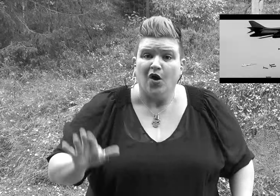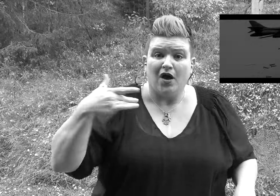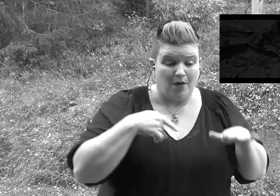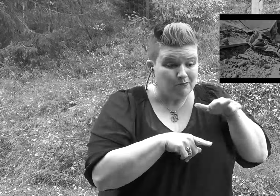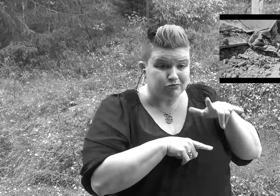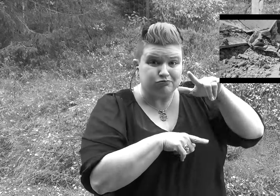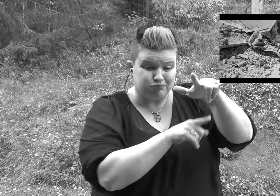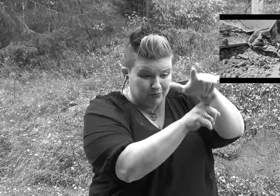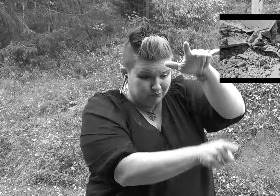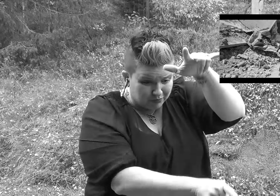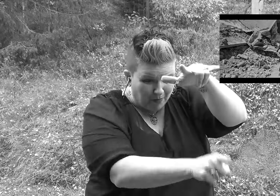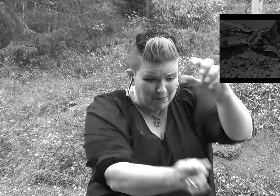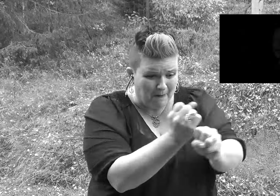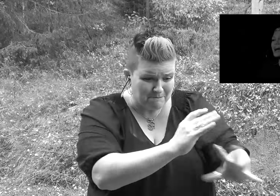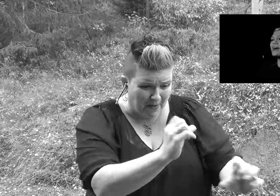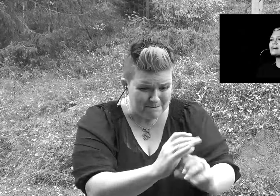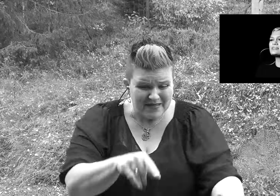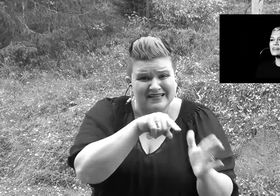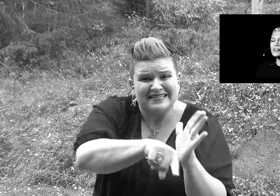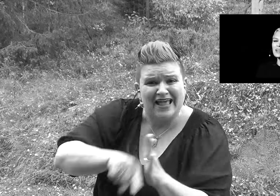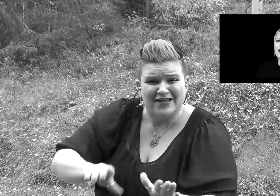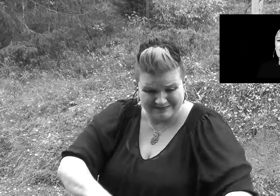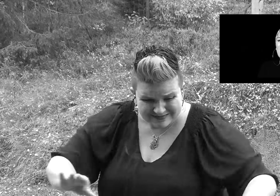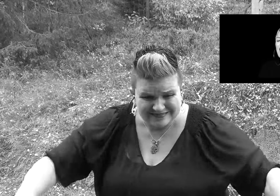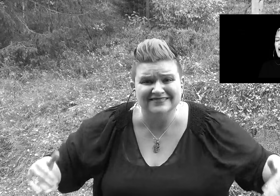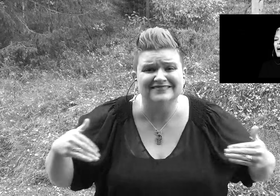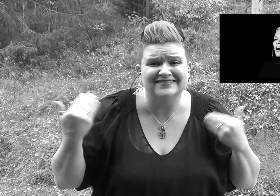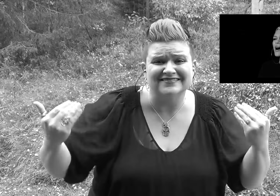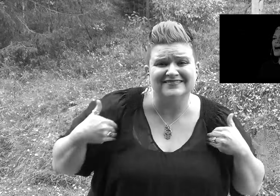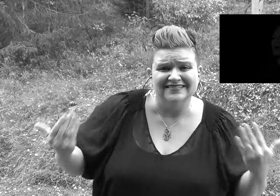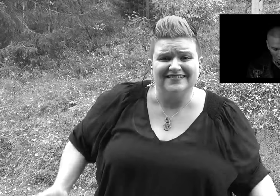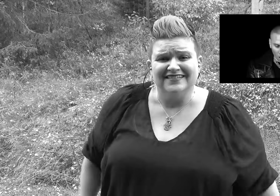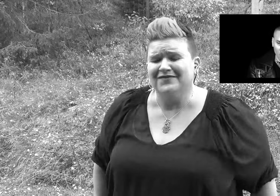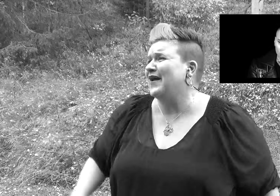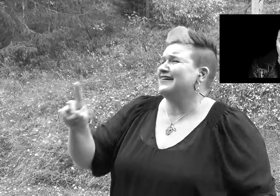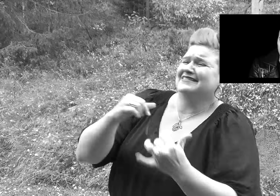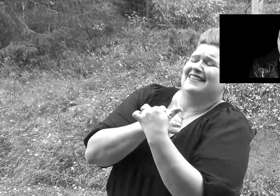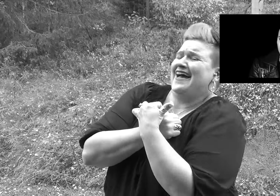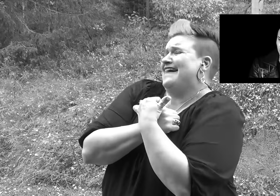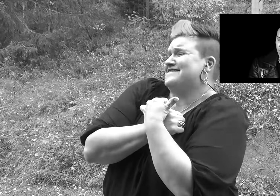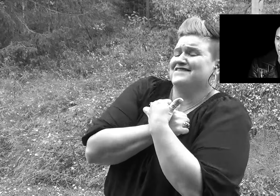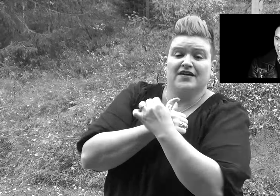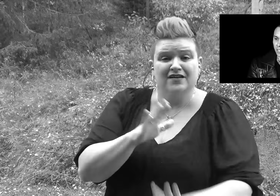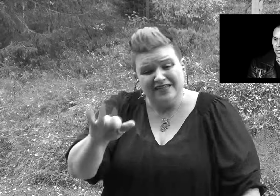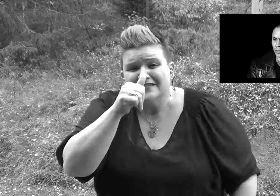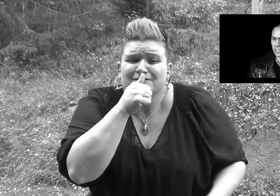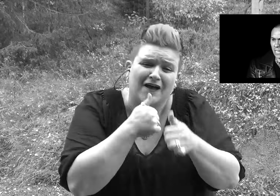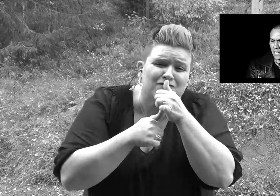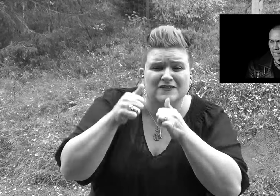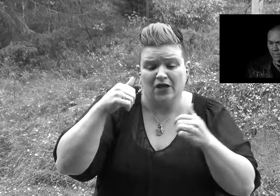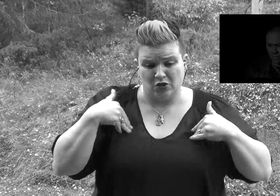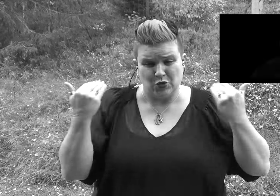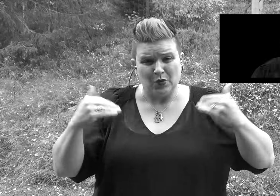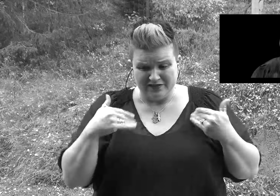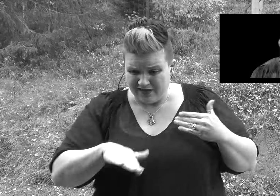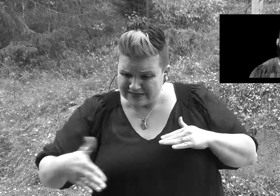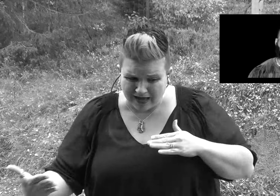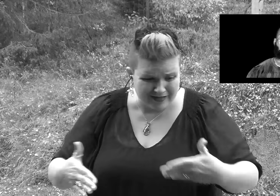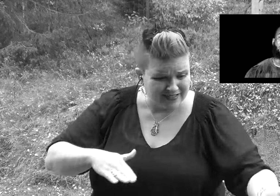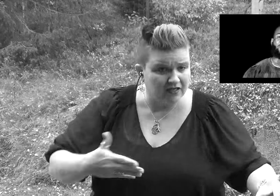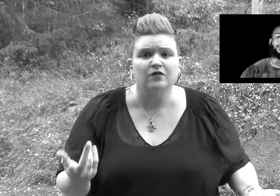bombs, killing our little ones Where's the love? I'm going suffering as the youth dying